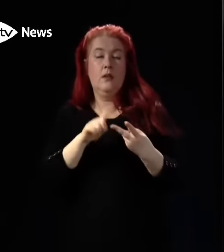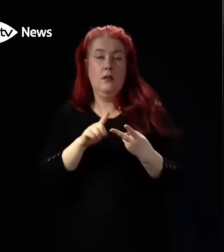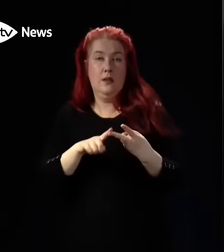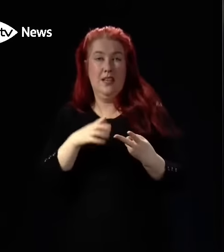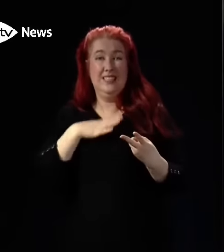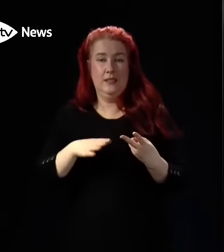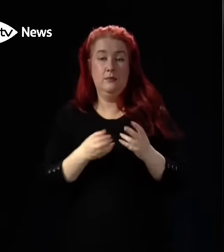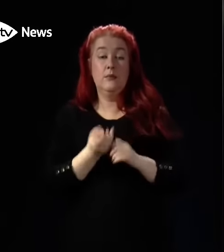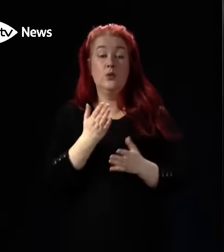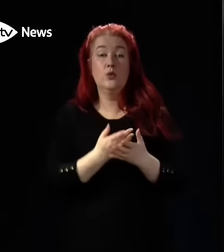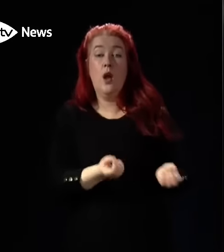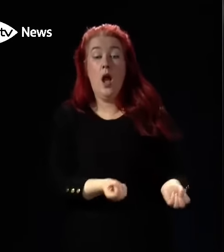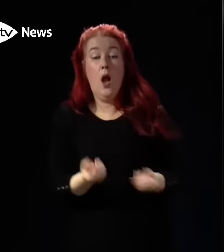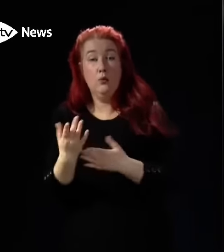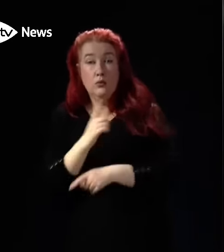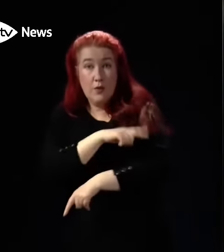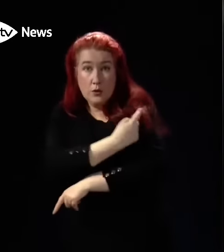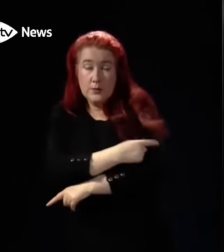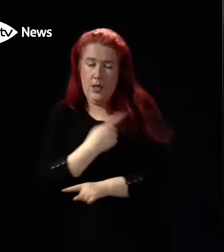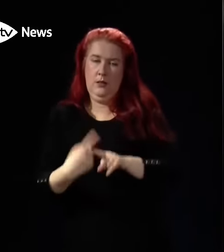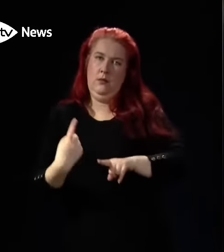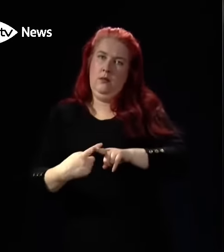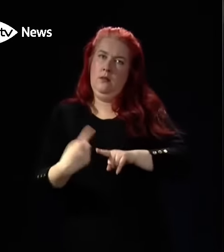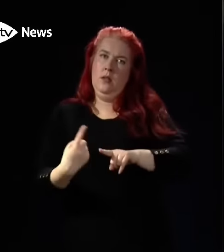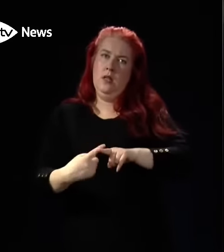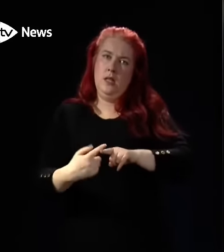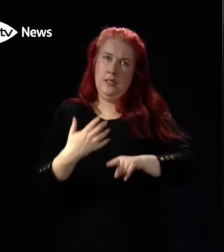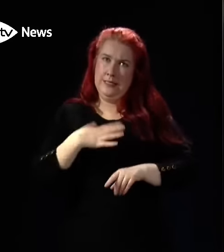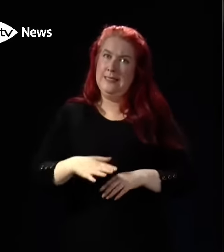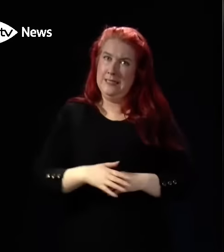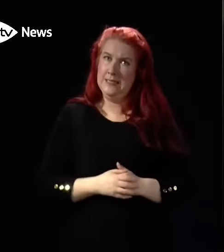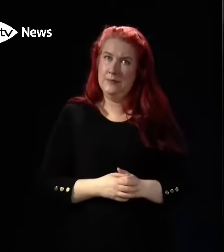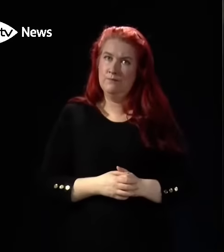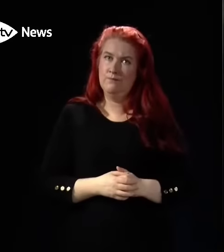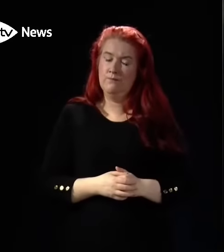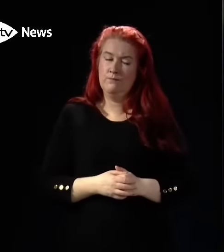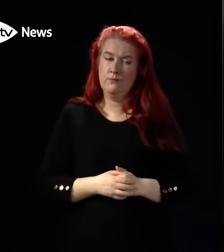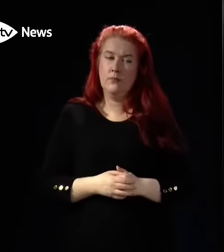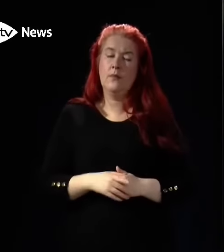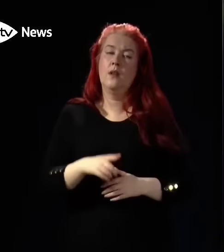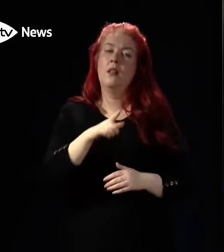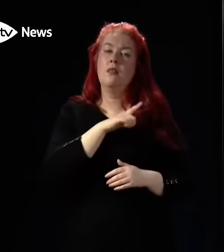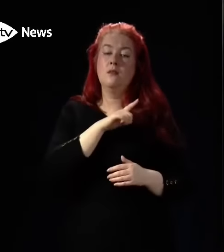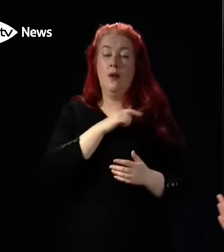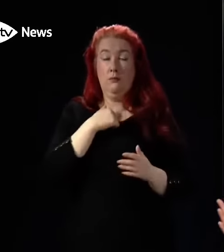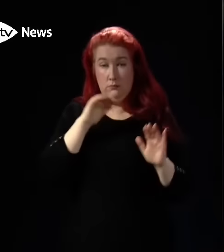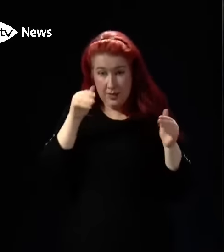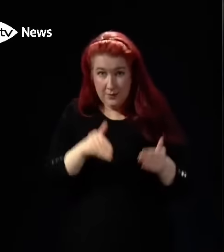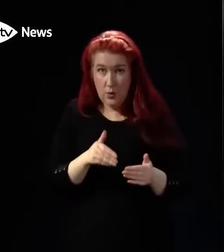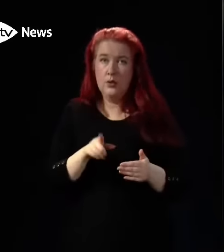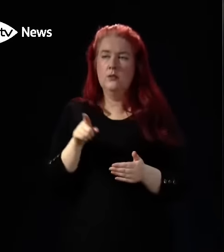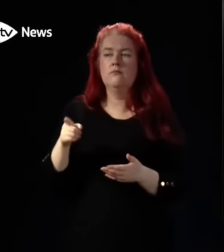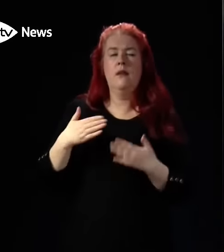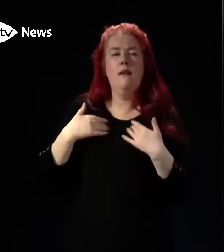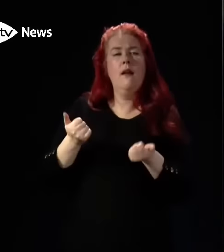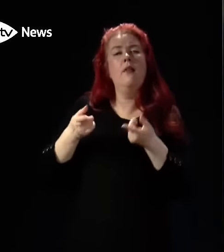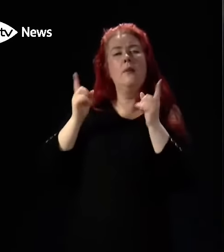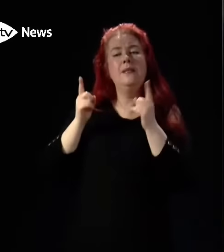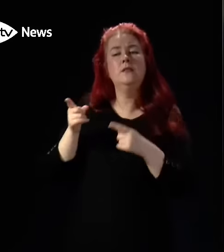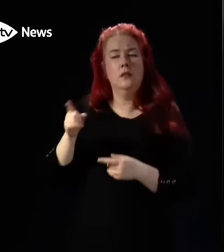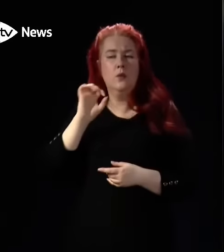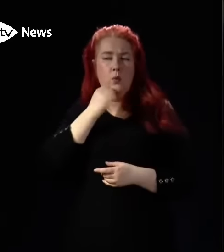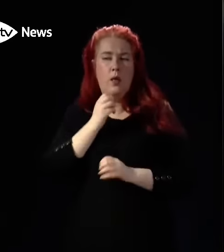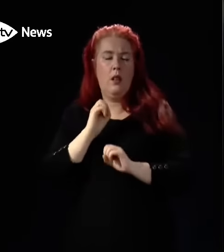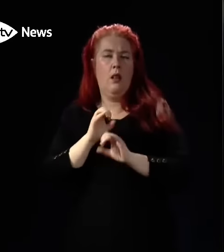up the discharge of patients from hospital. That is where our immediate focus is. The Health Secretary will provide